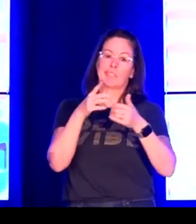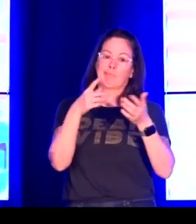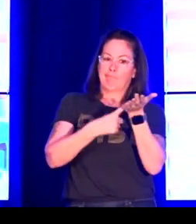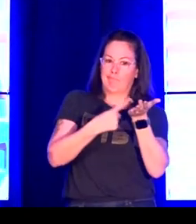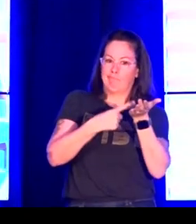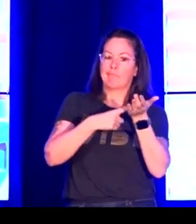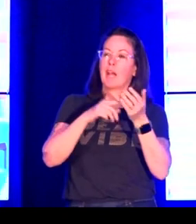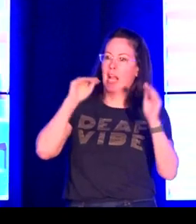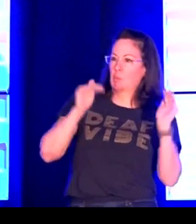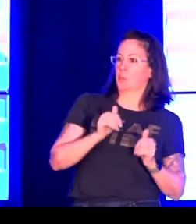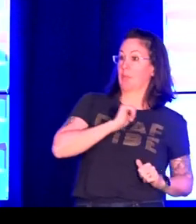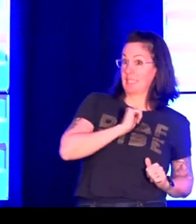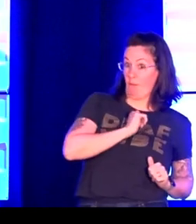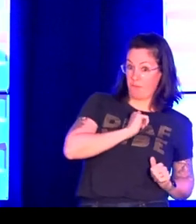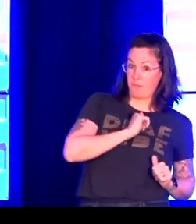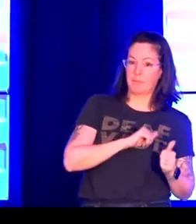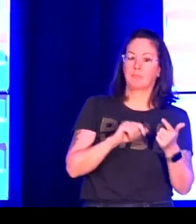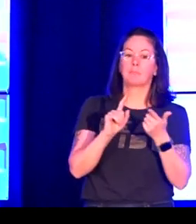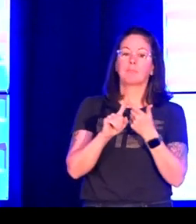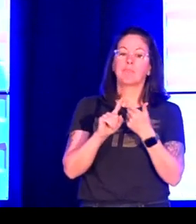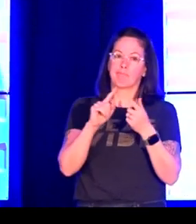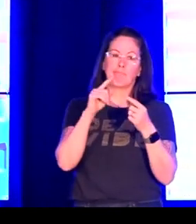There are three parts to my presentation this evening.